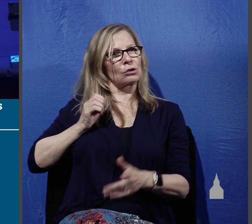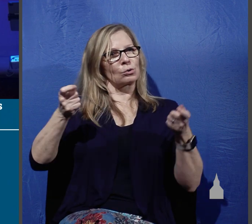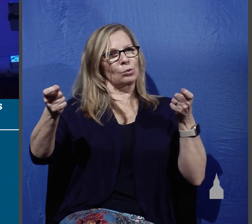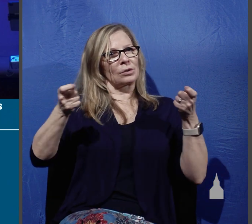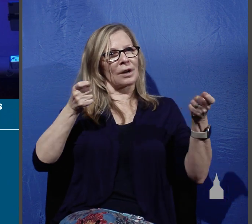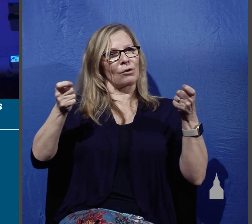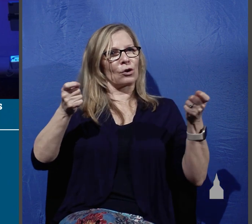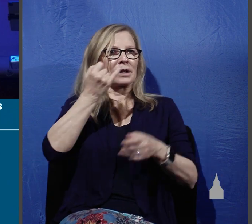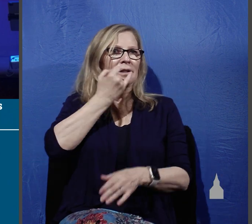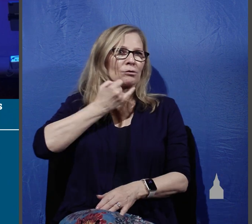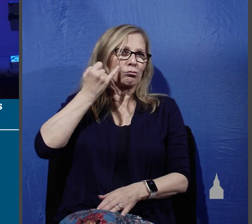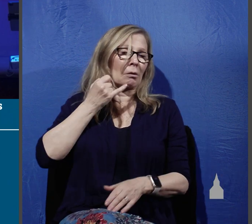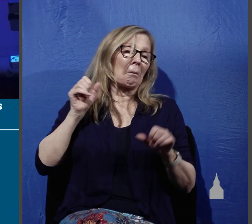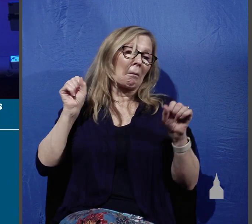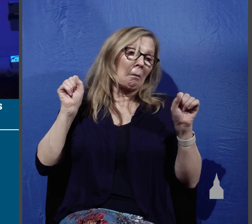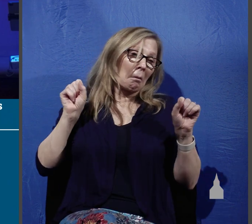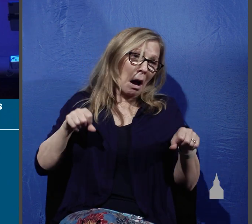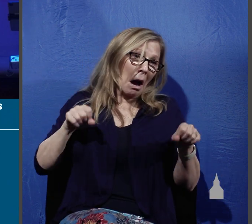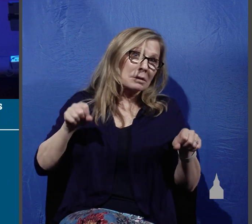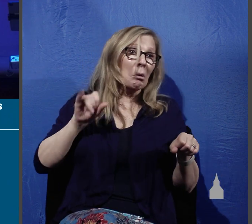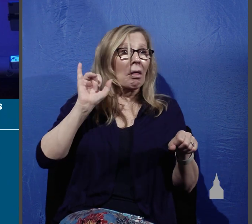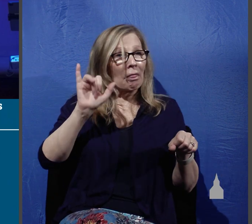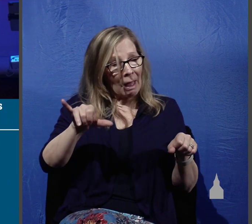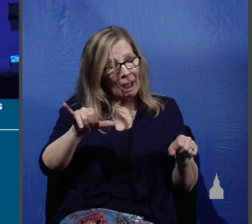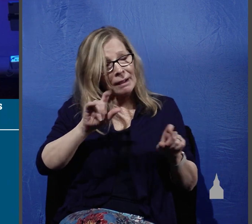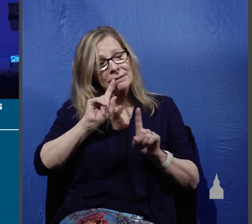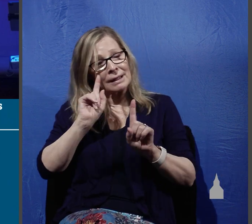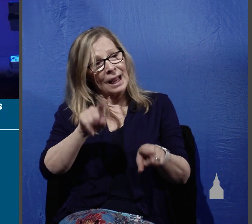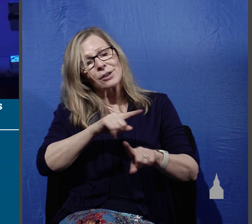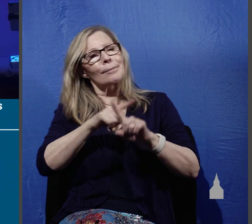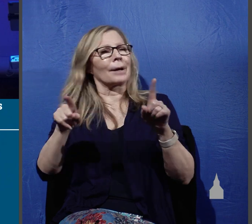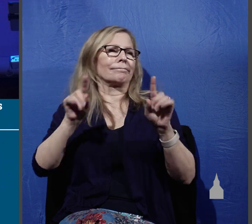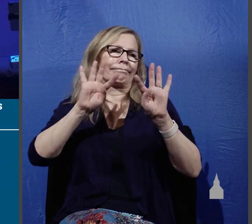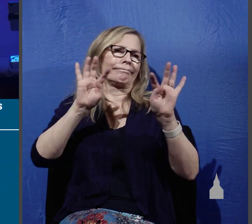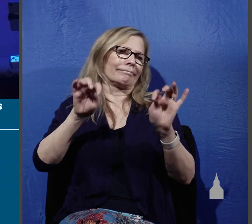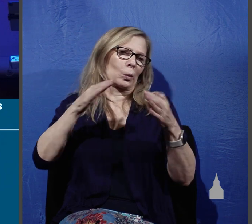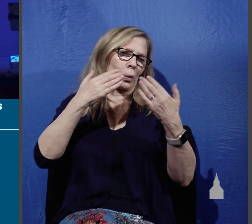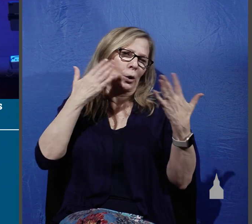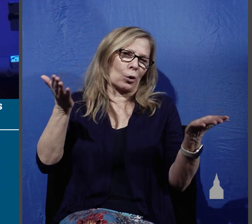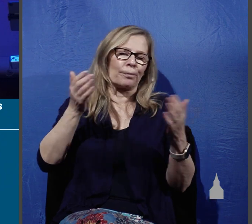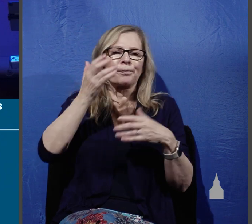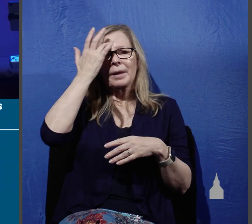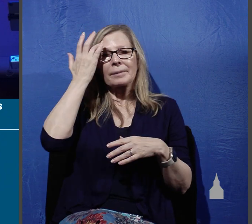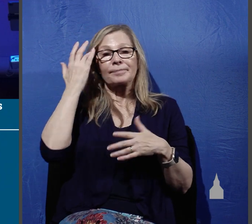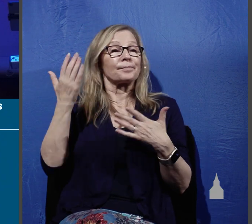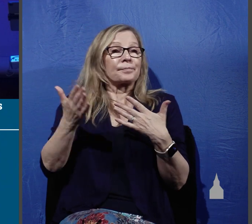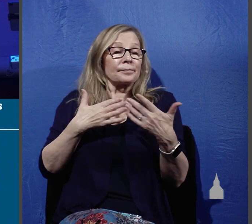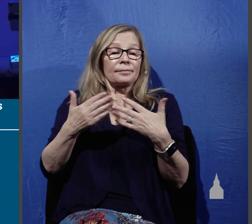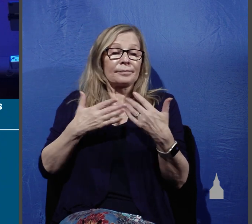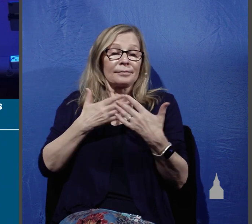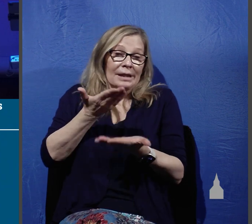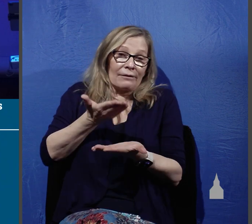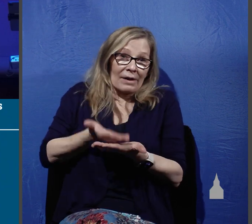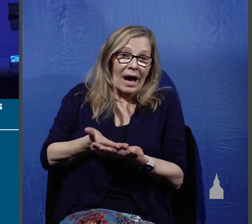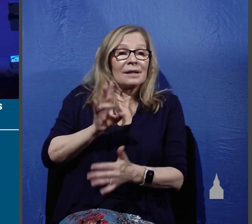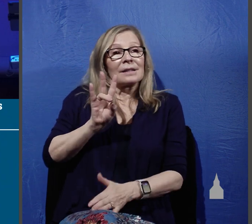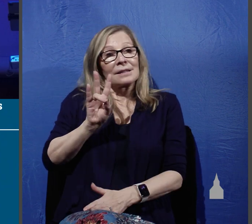So it's very possible that is the answer but we don't know for certain. In any case, the fact that 70 or 72